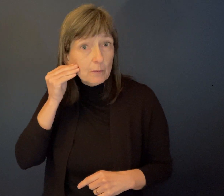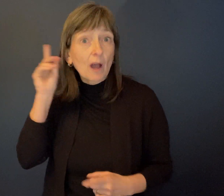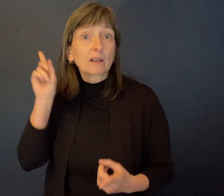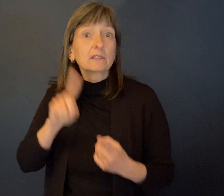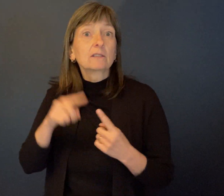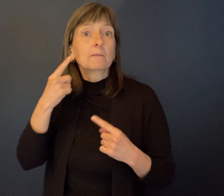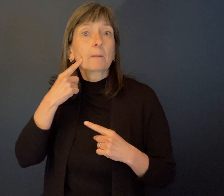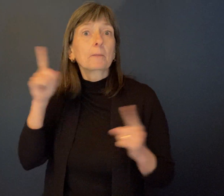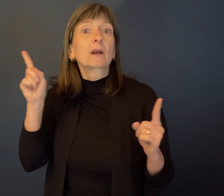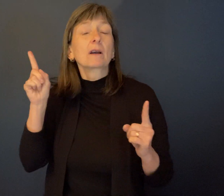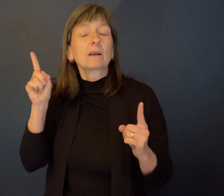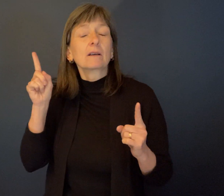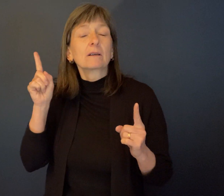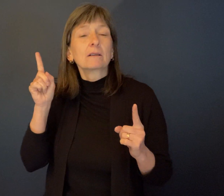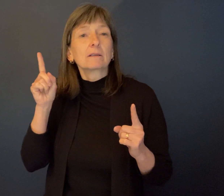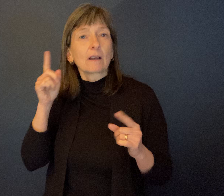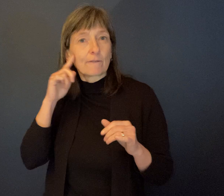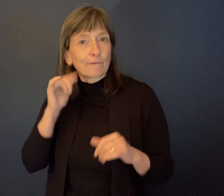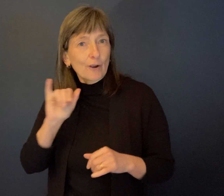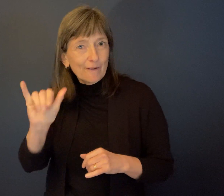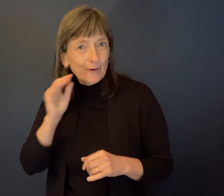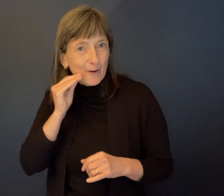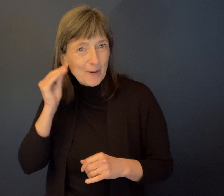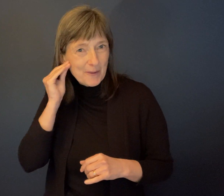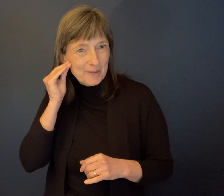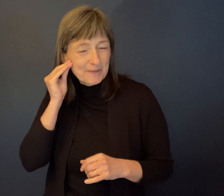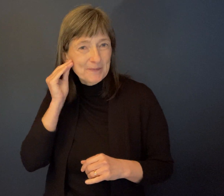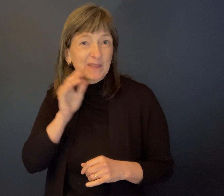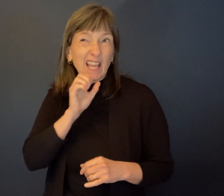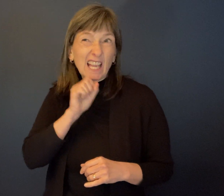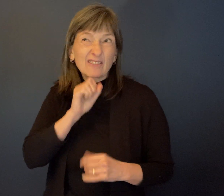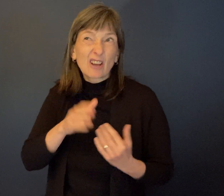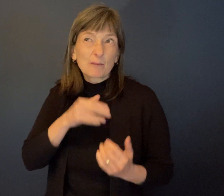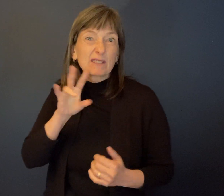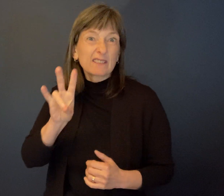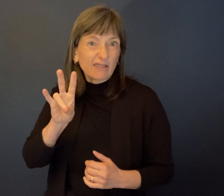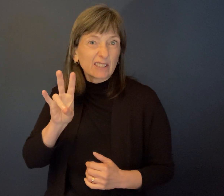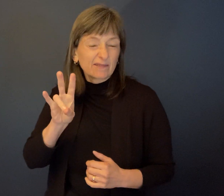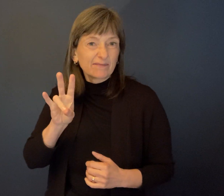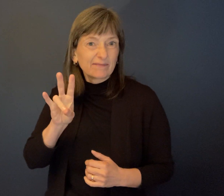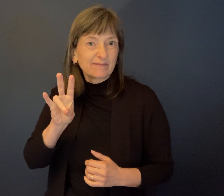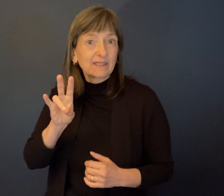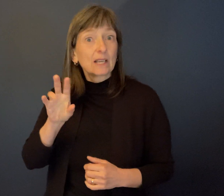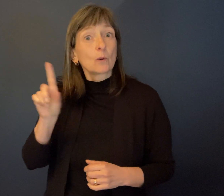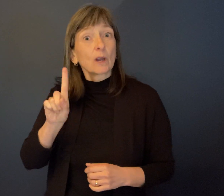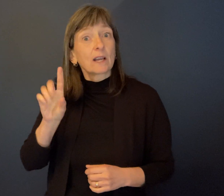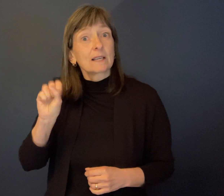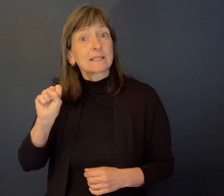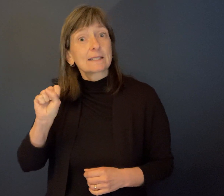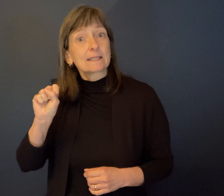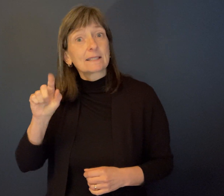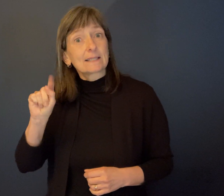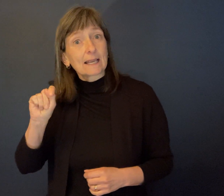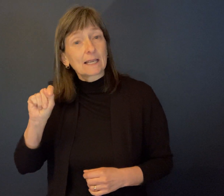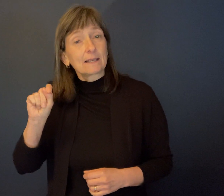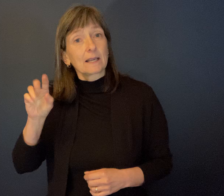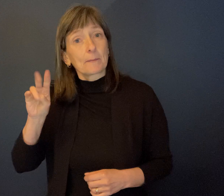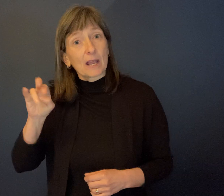in St. Mary's at the age, almost seven years of age. And I went with a family, John and Hilda St. Croix.